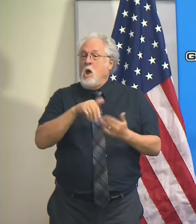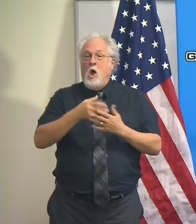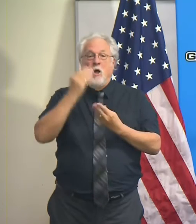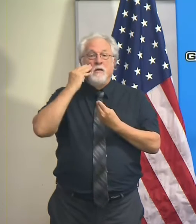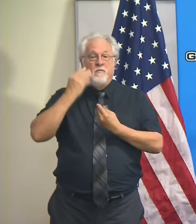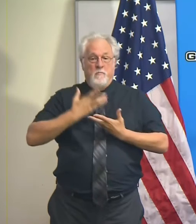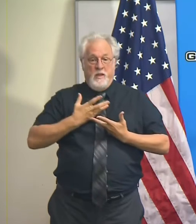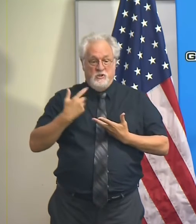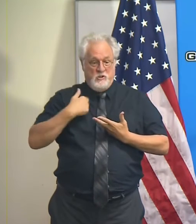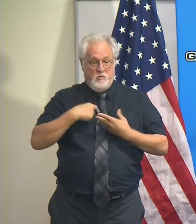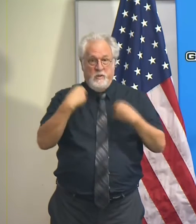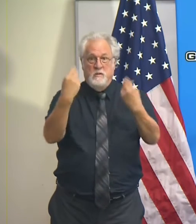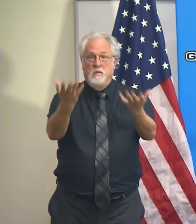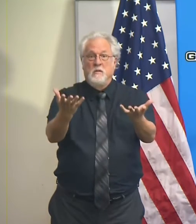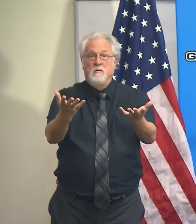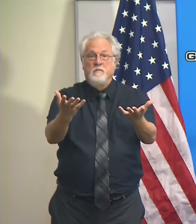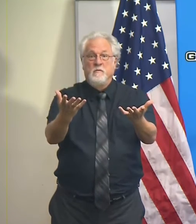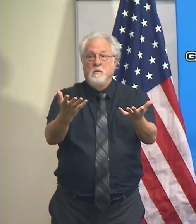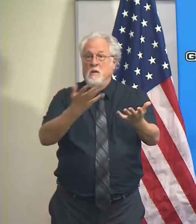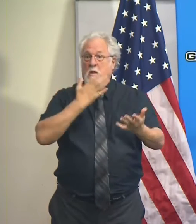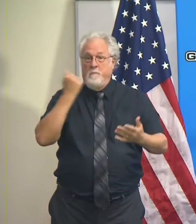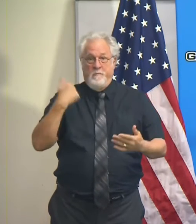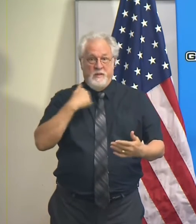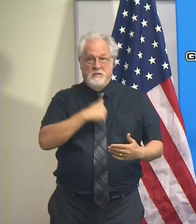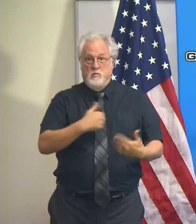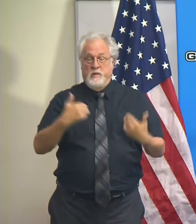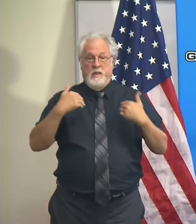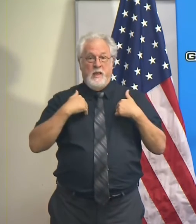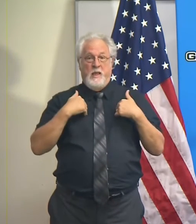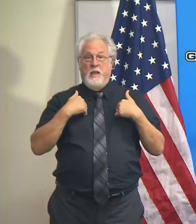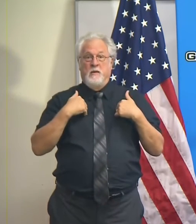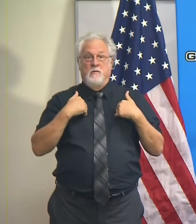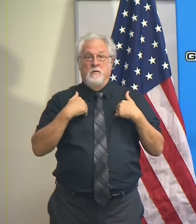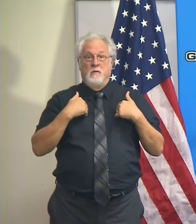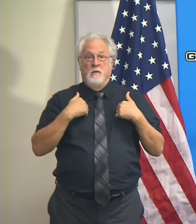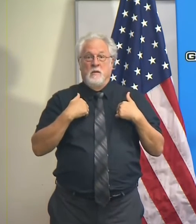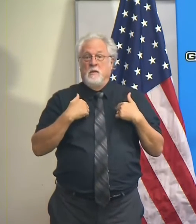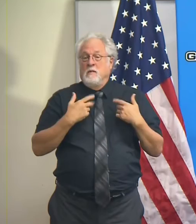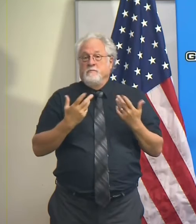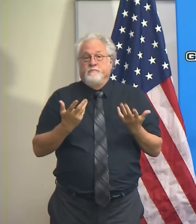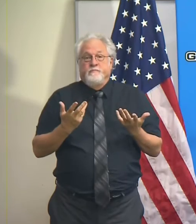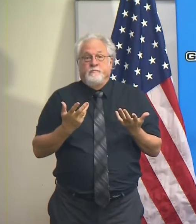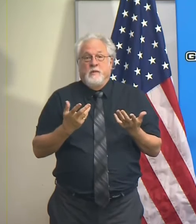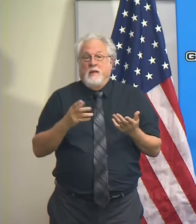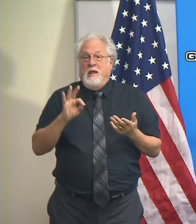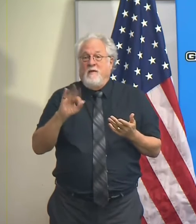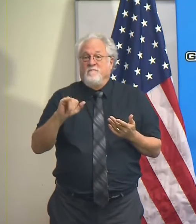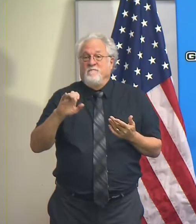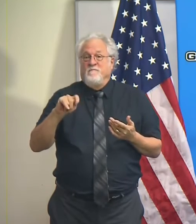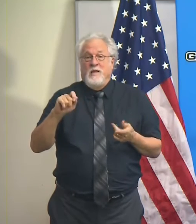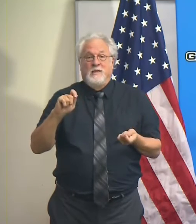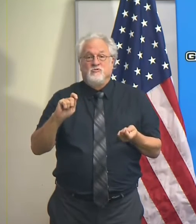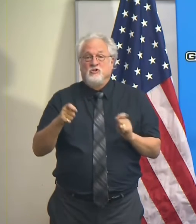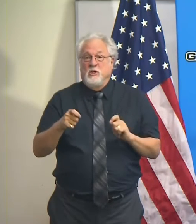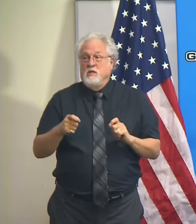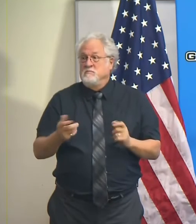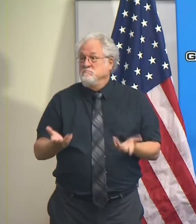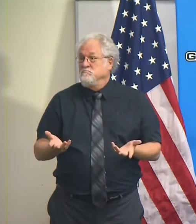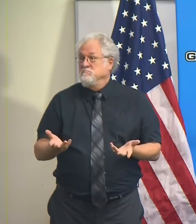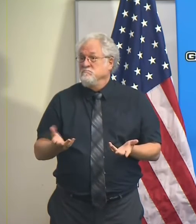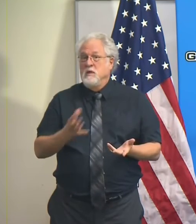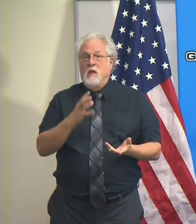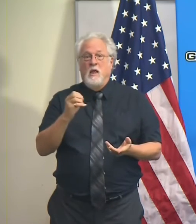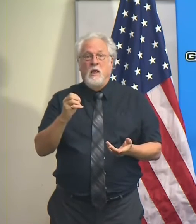information that we put forward was the best we had available to us at the time. It's just the facts change sometimes. And,